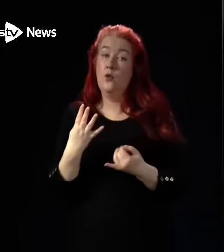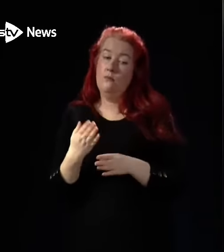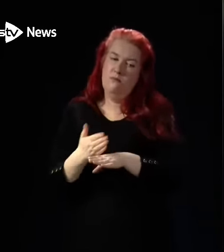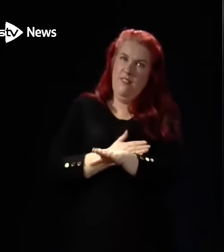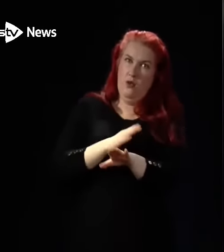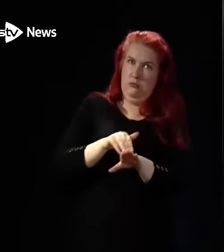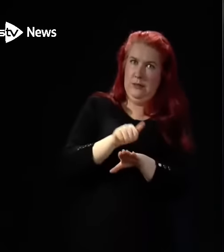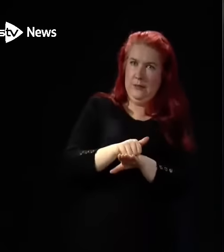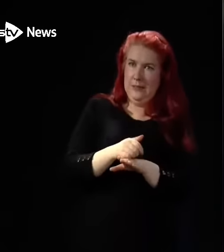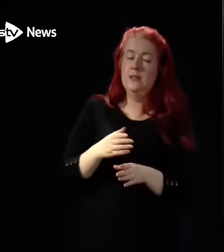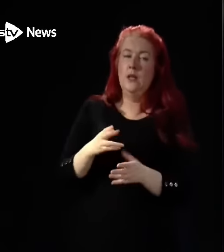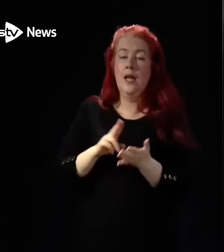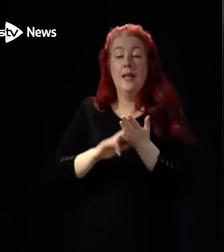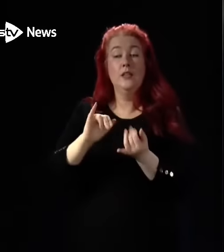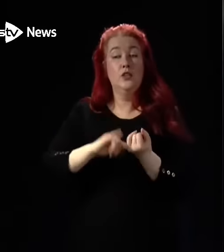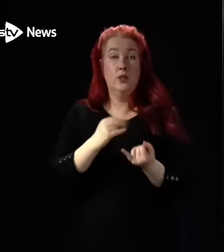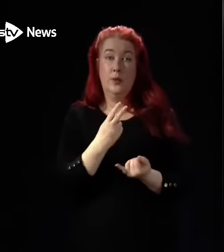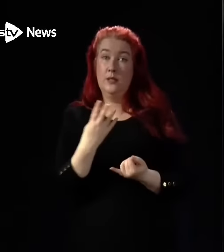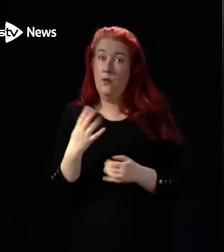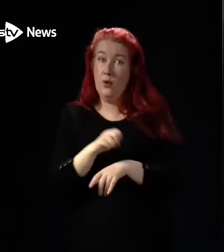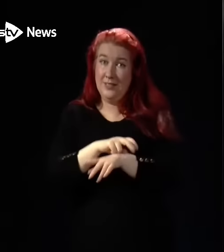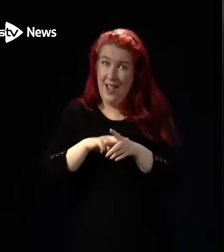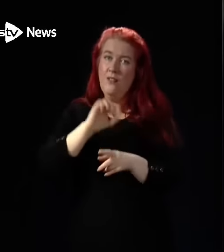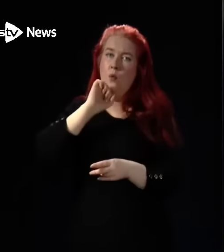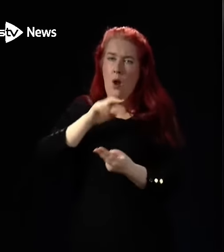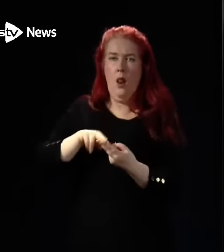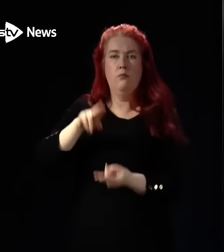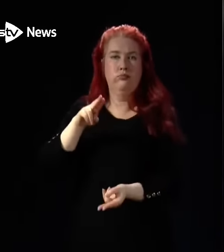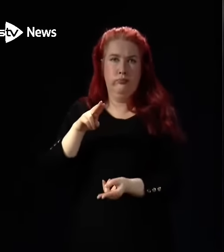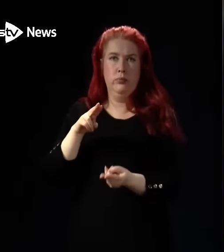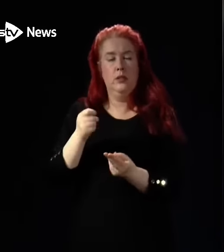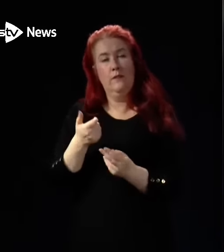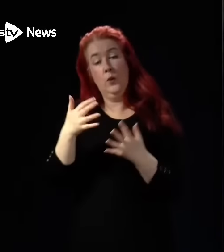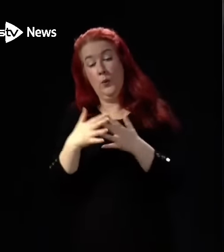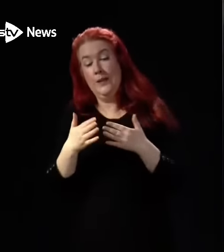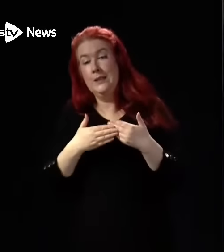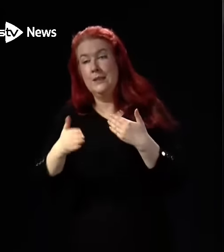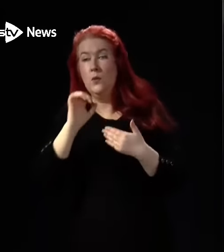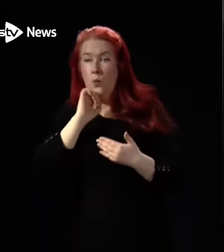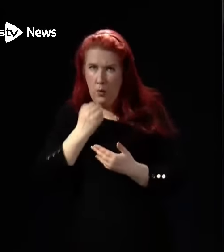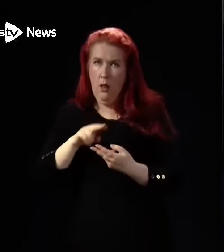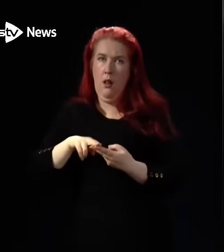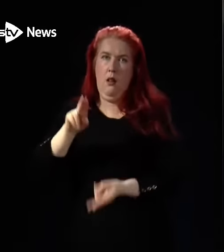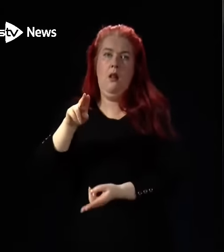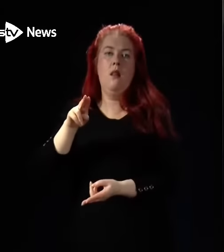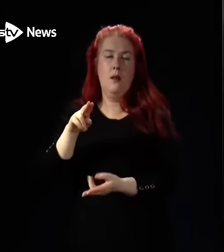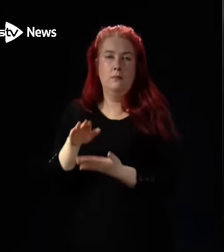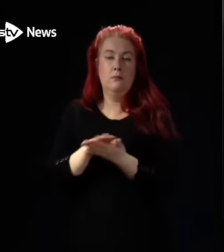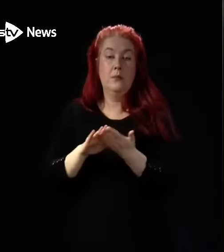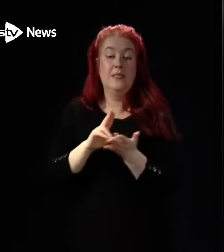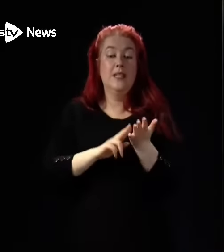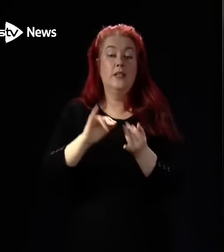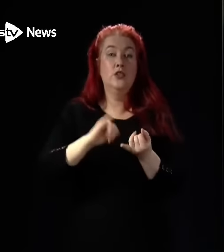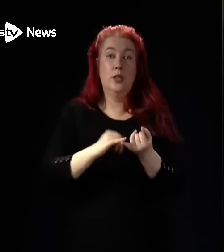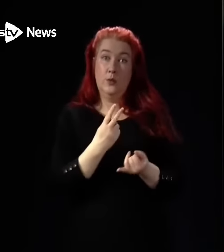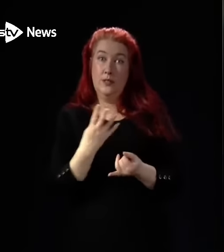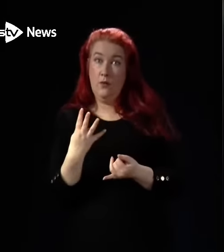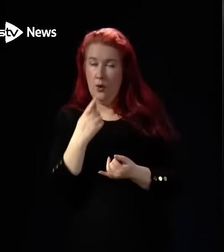24 staffing will increase further in the coming weeks to further enhance its capacity to